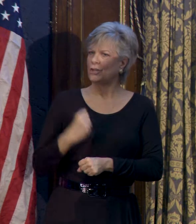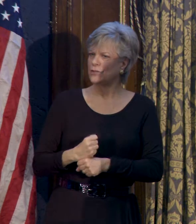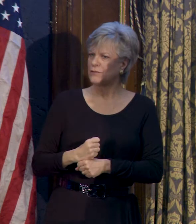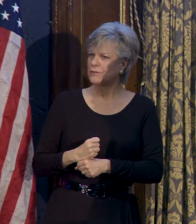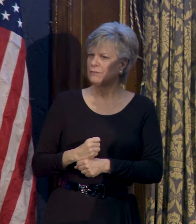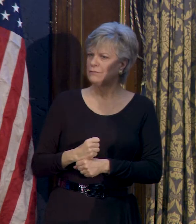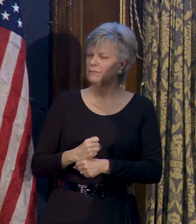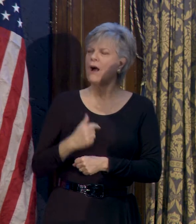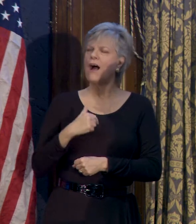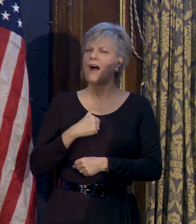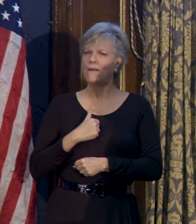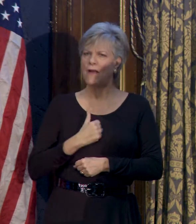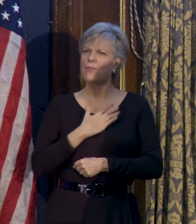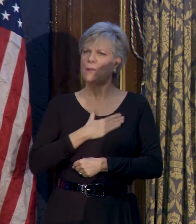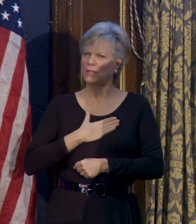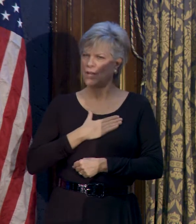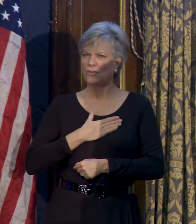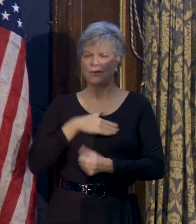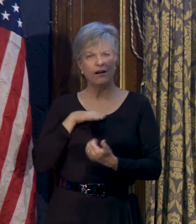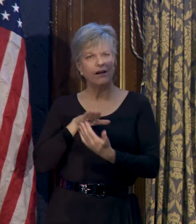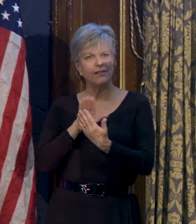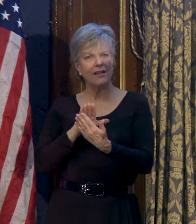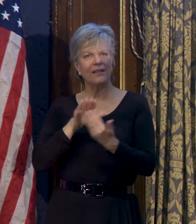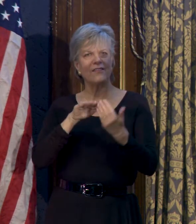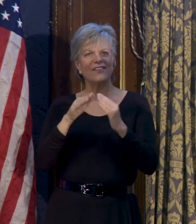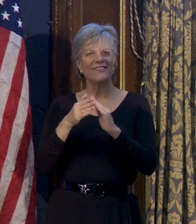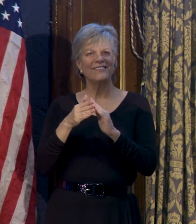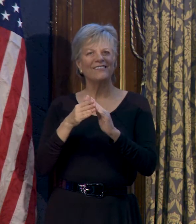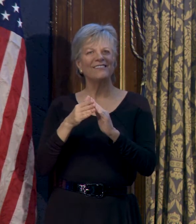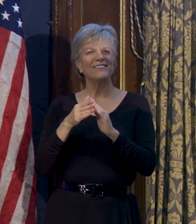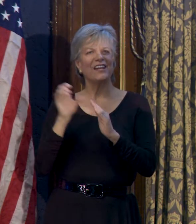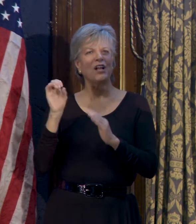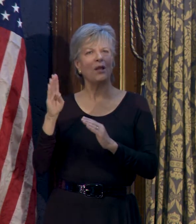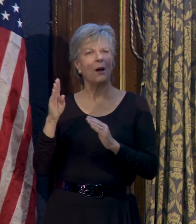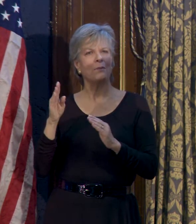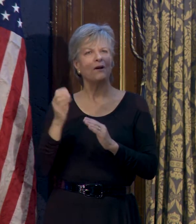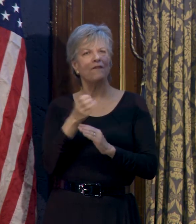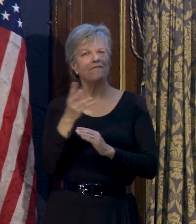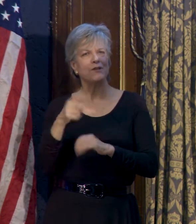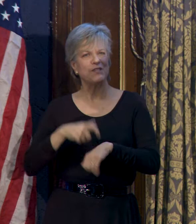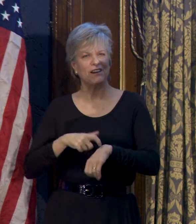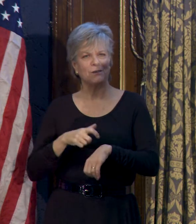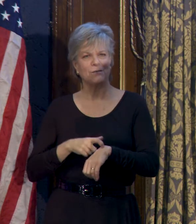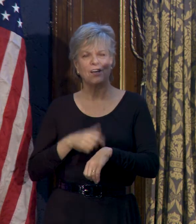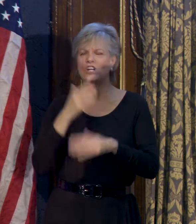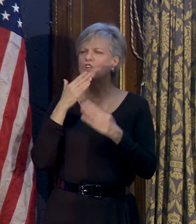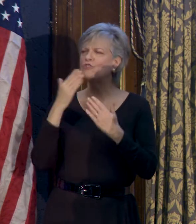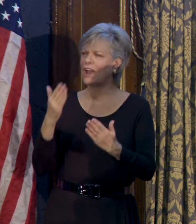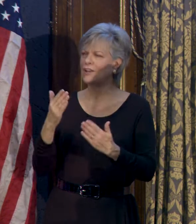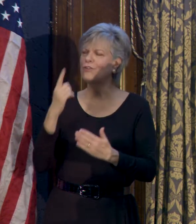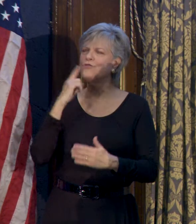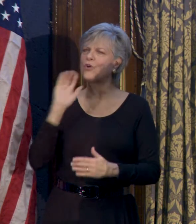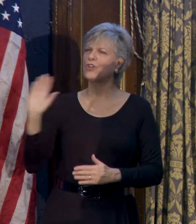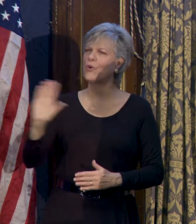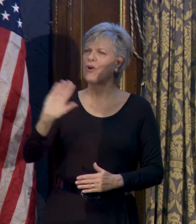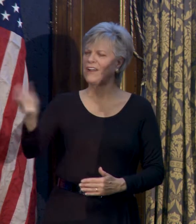I've had the distinct pleasure of addressing the City Club a number of times, and I'm grateful for the invitation to return.